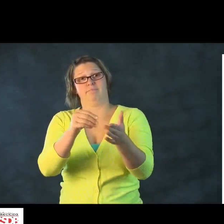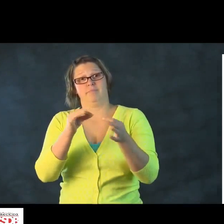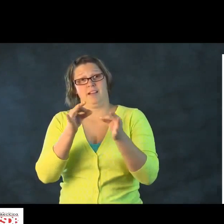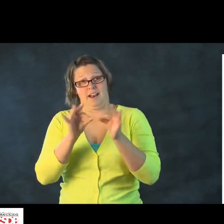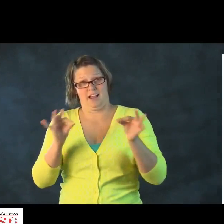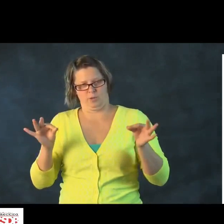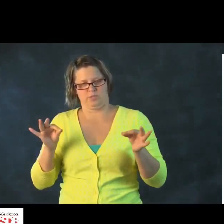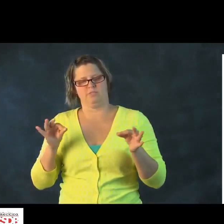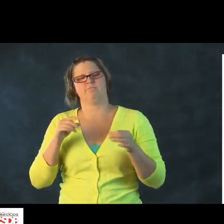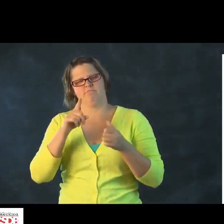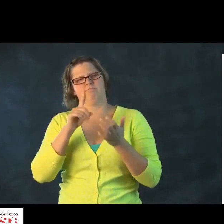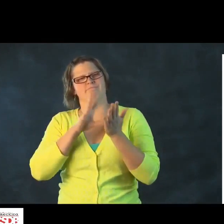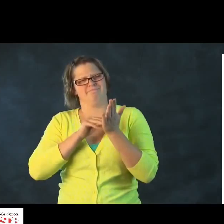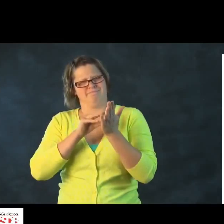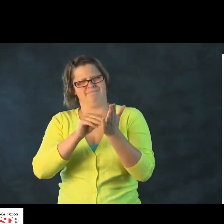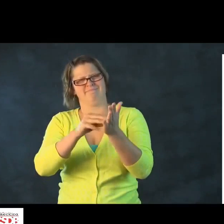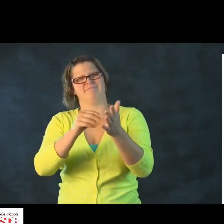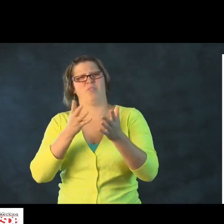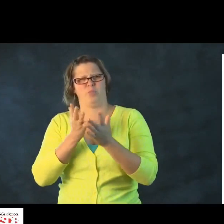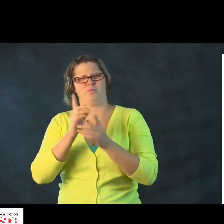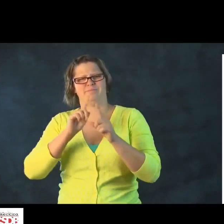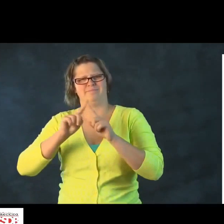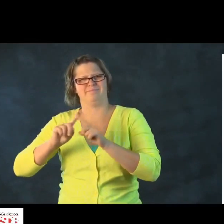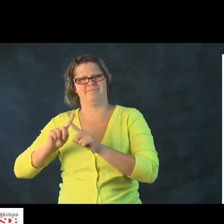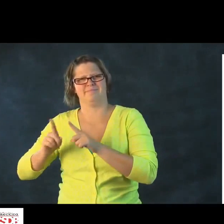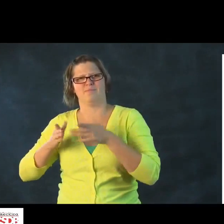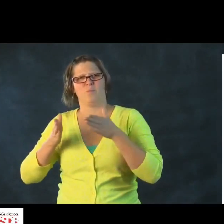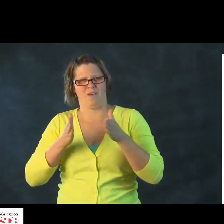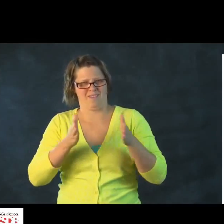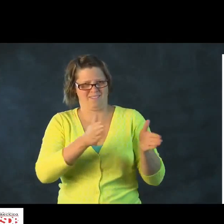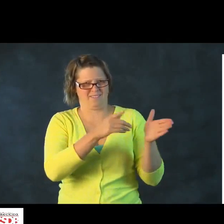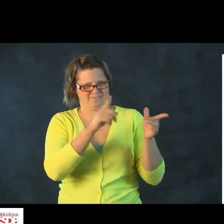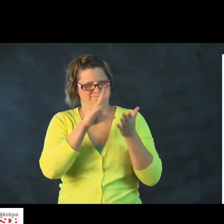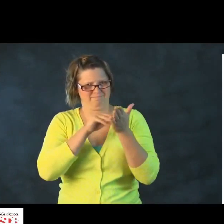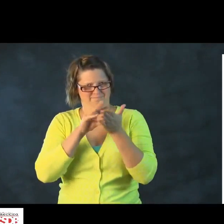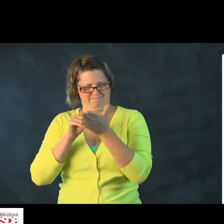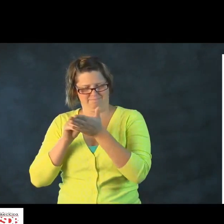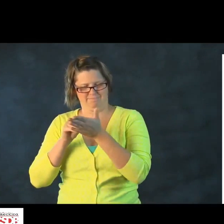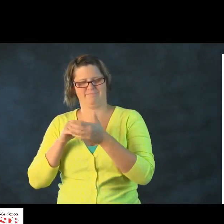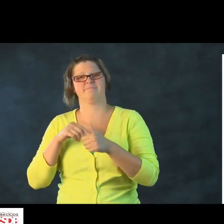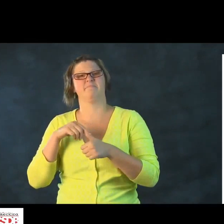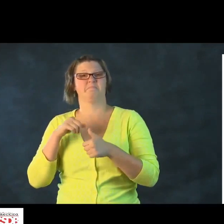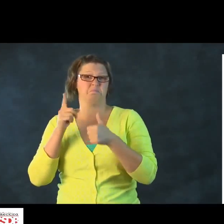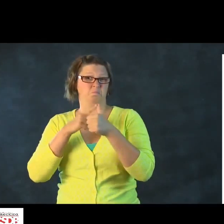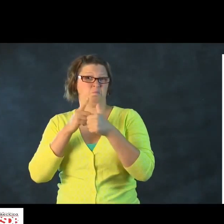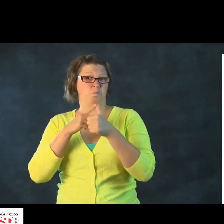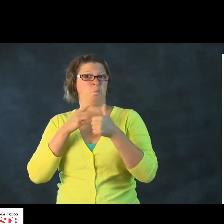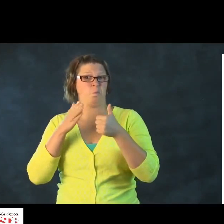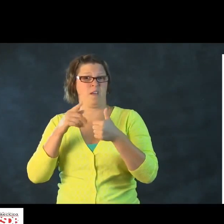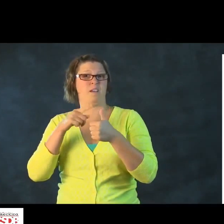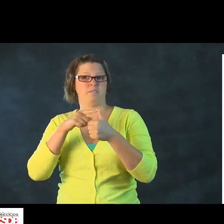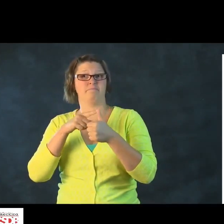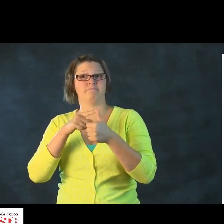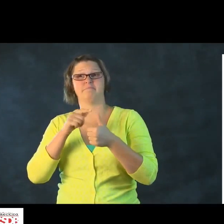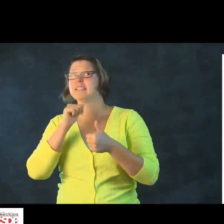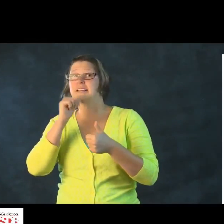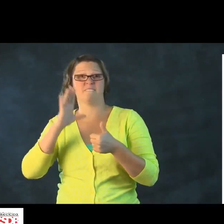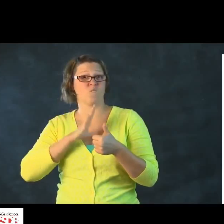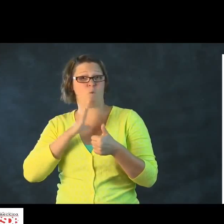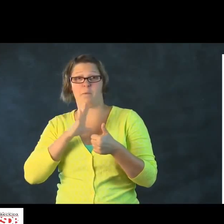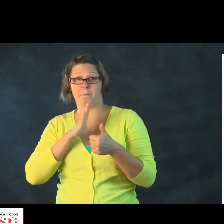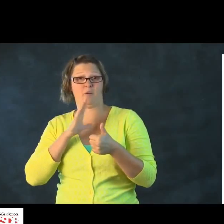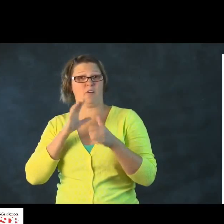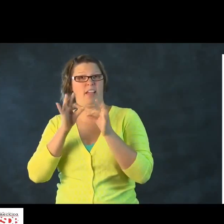When one is learning language, it is learned through many different ways. First off,